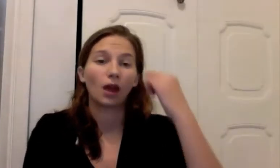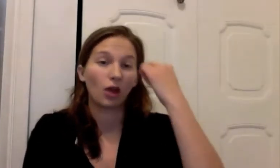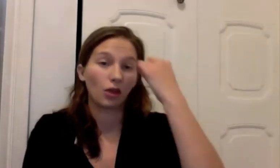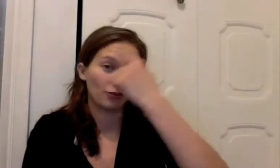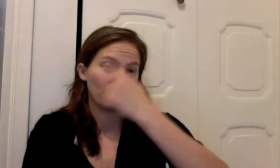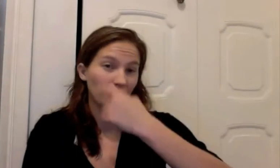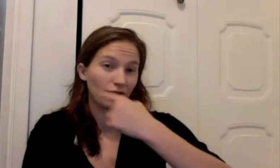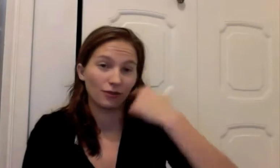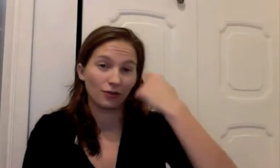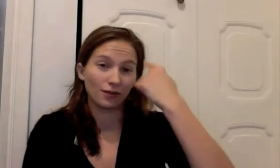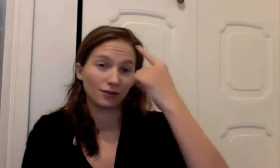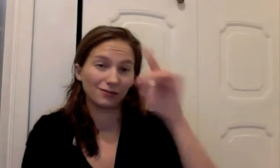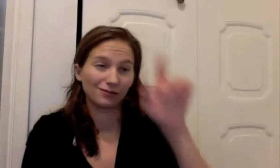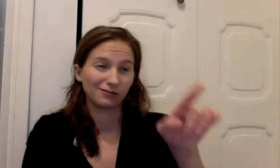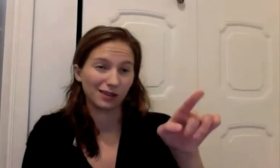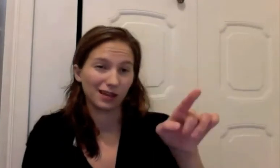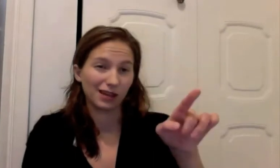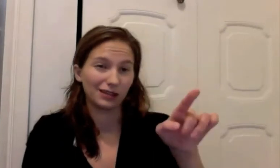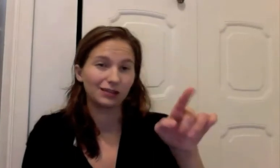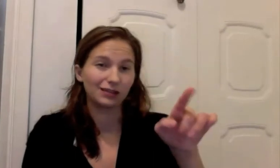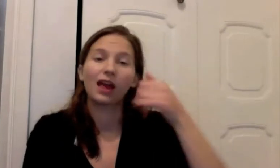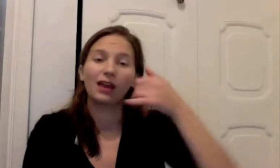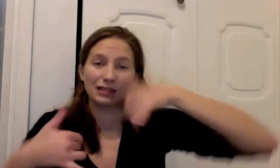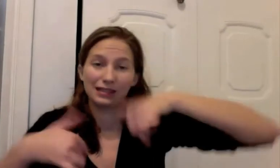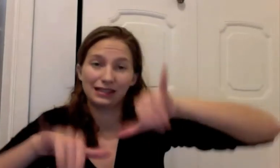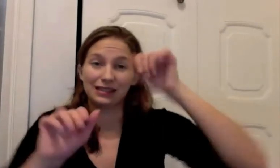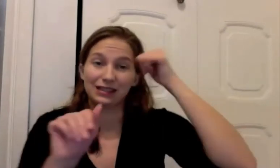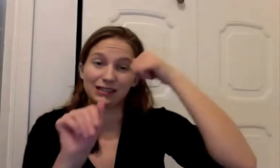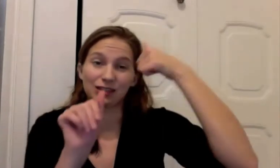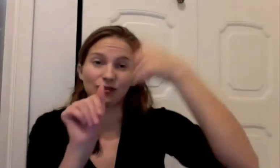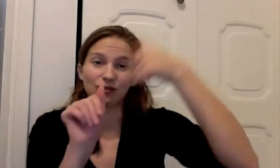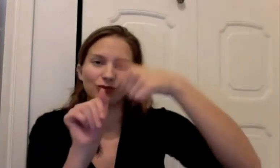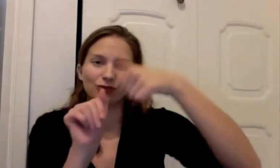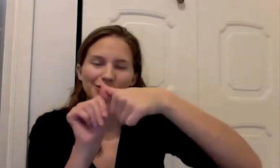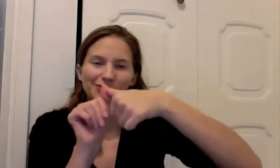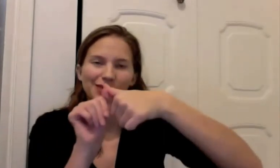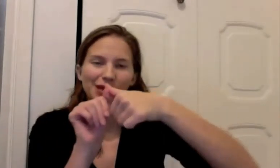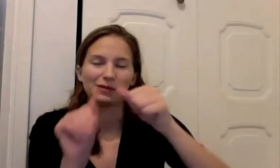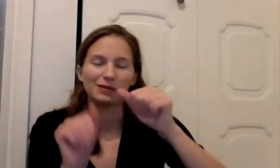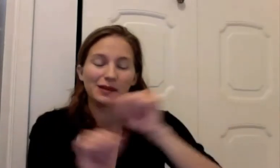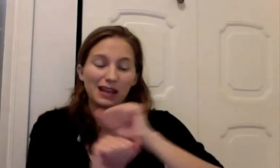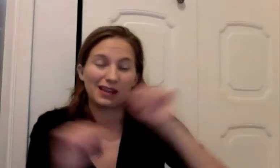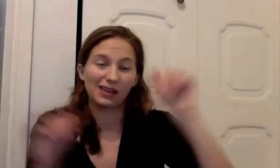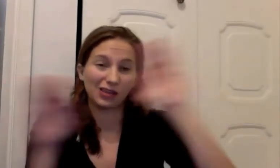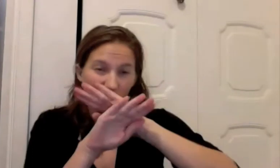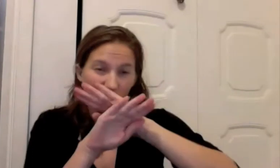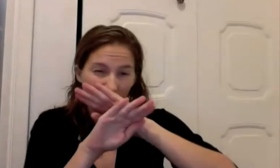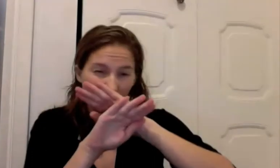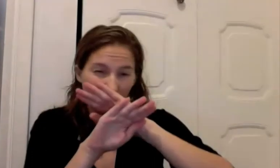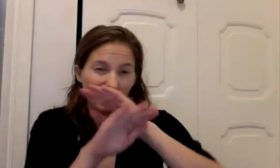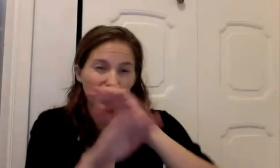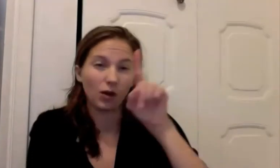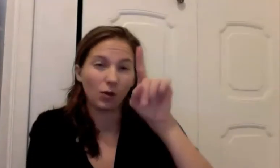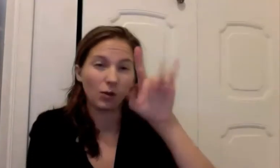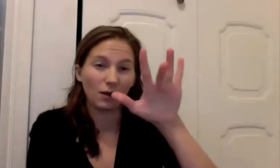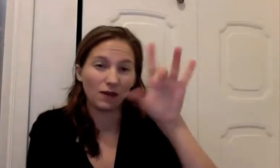I still remember The look on your face Lid through the darkness